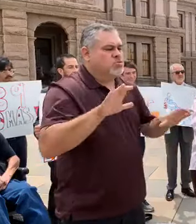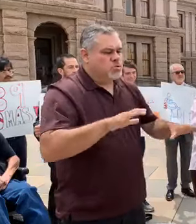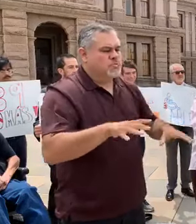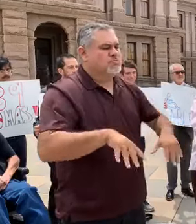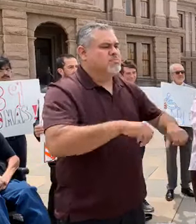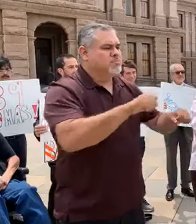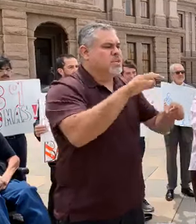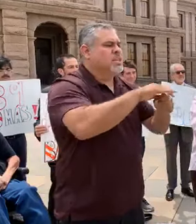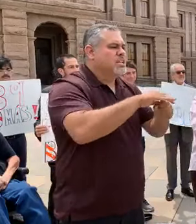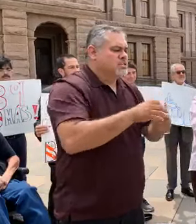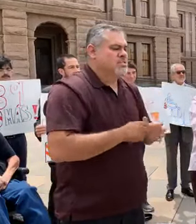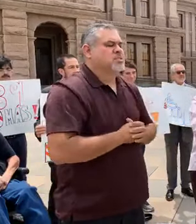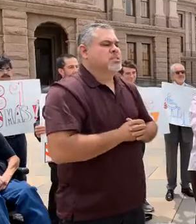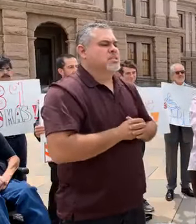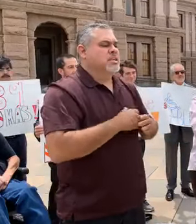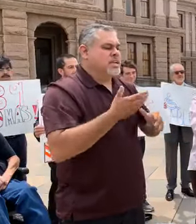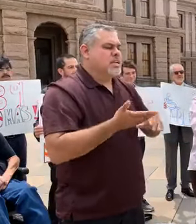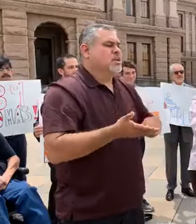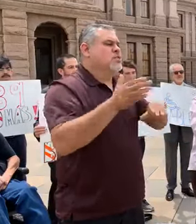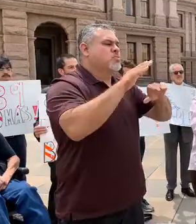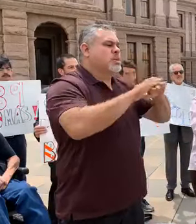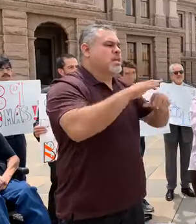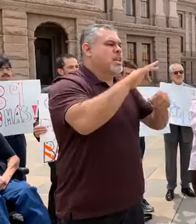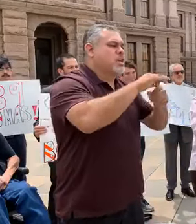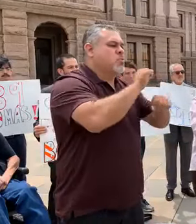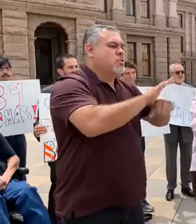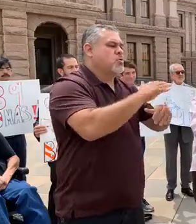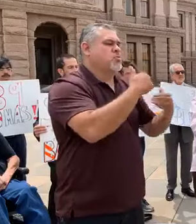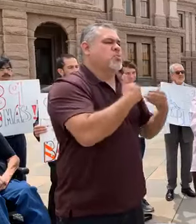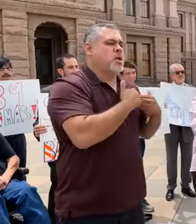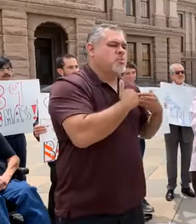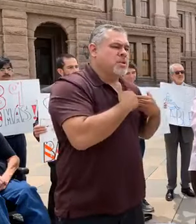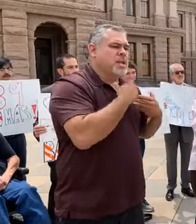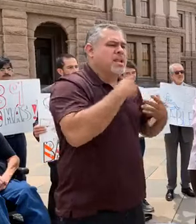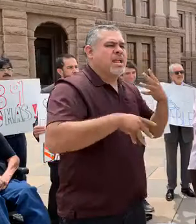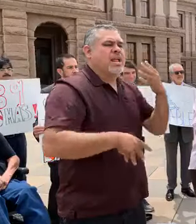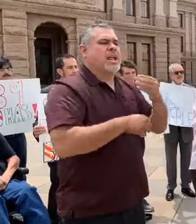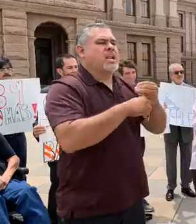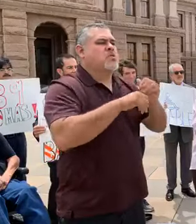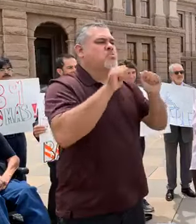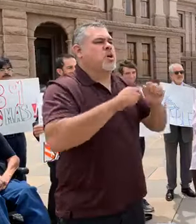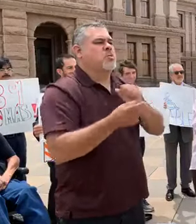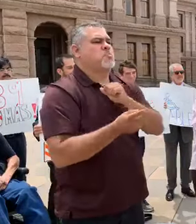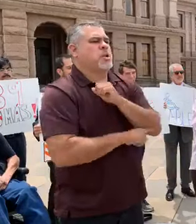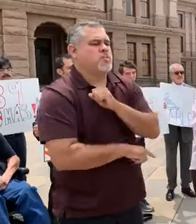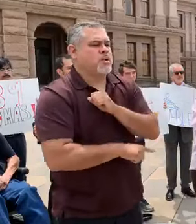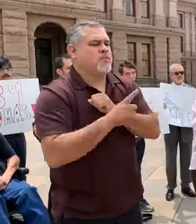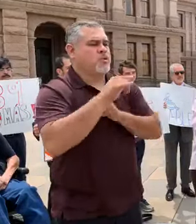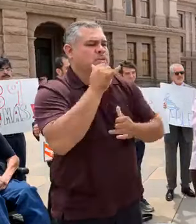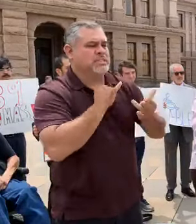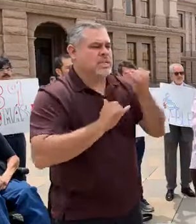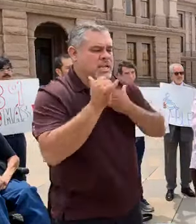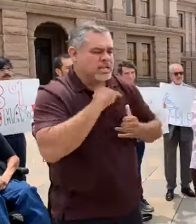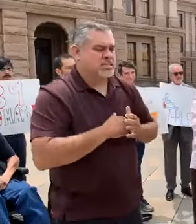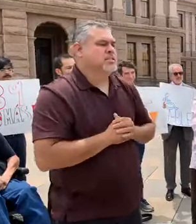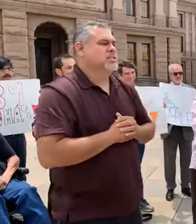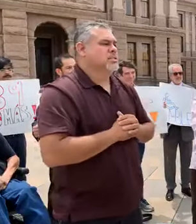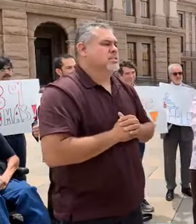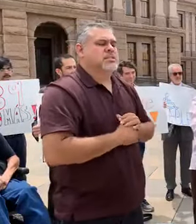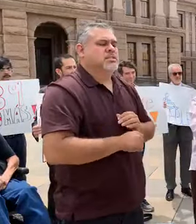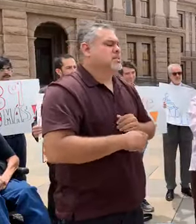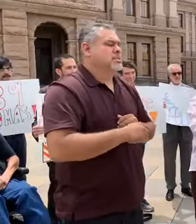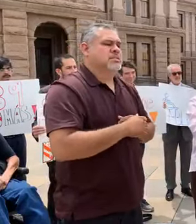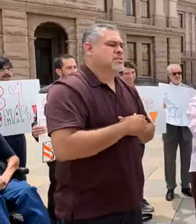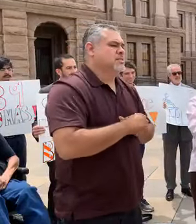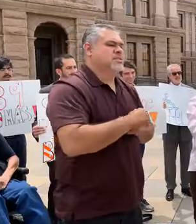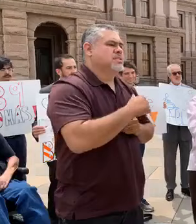Increasing election worker responsibilities and adding possible penalties for mistakes is unrealistic